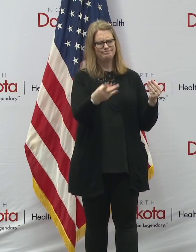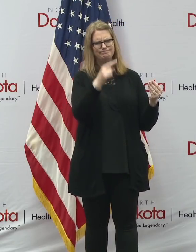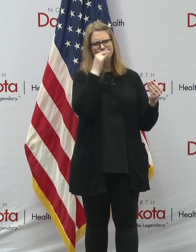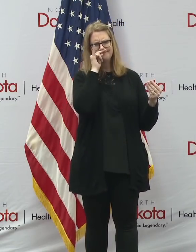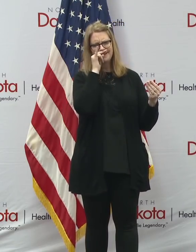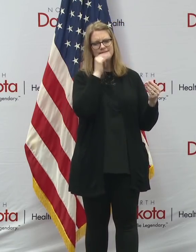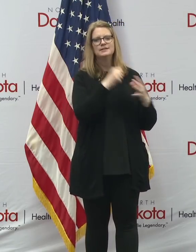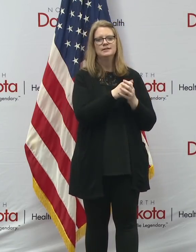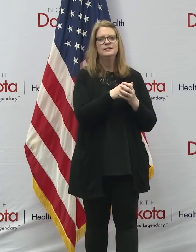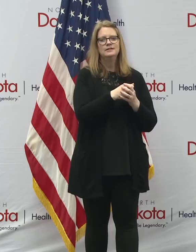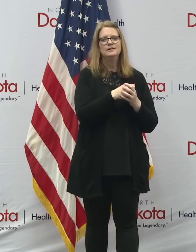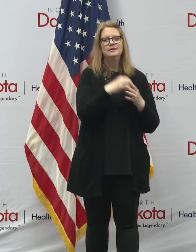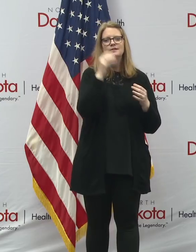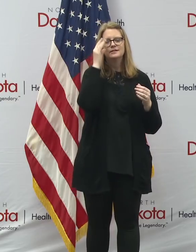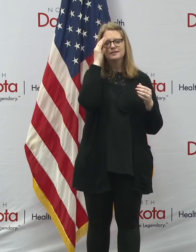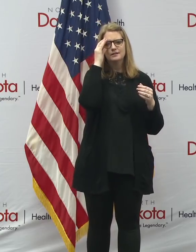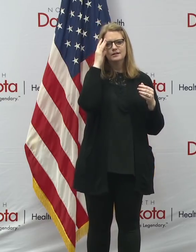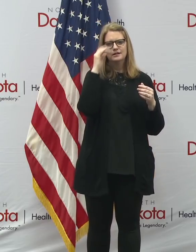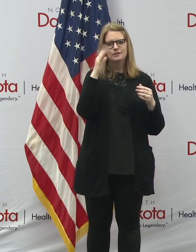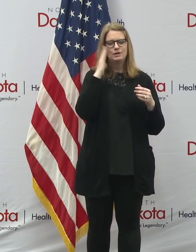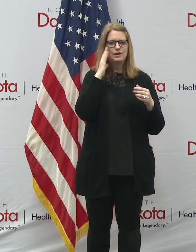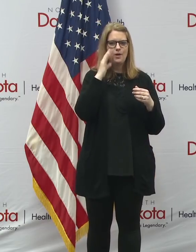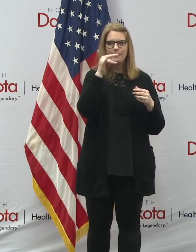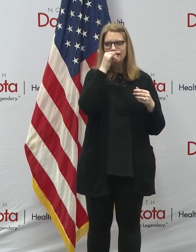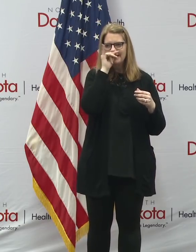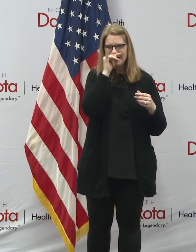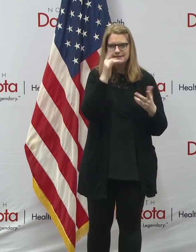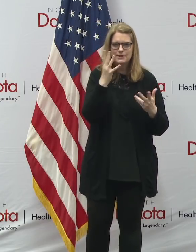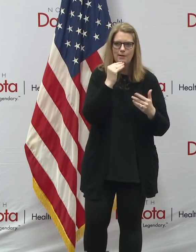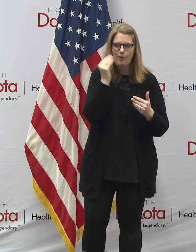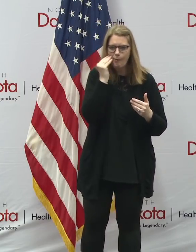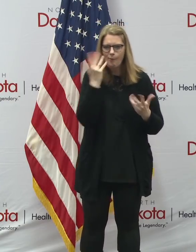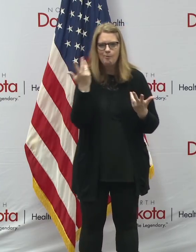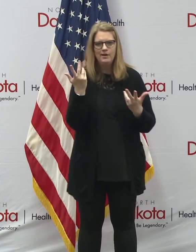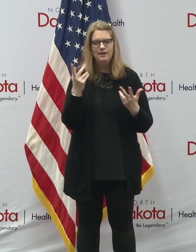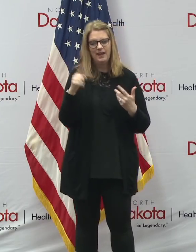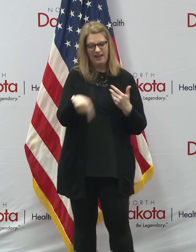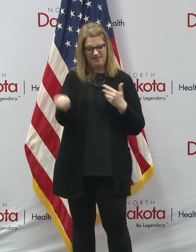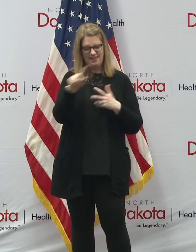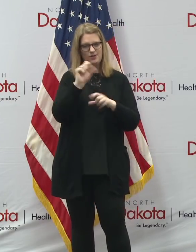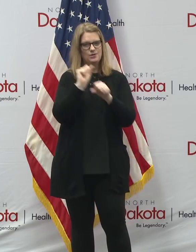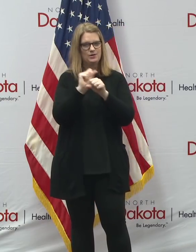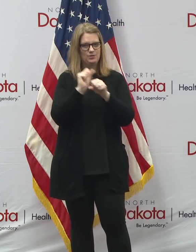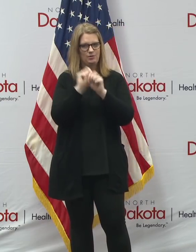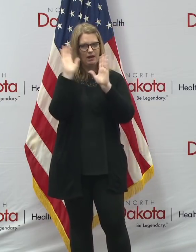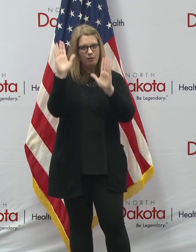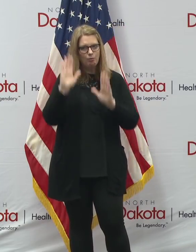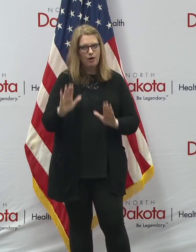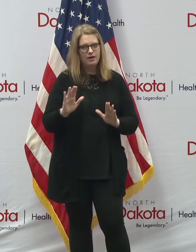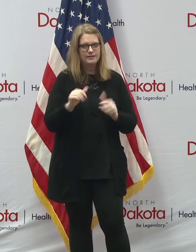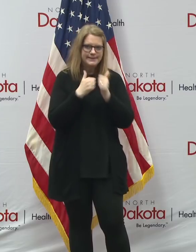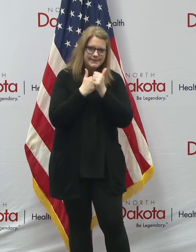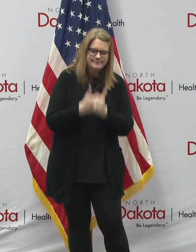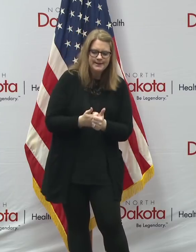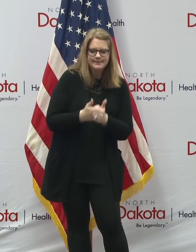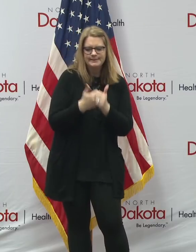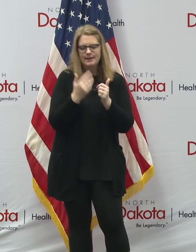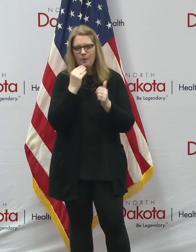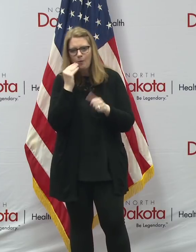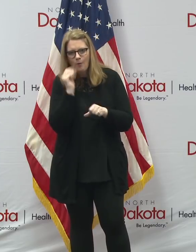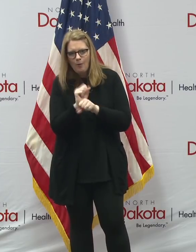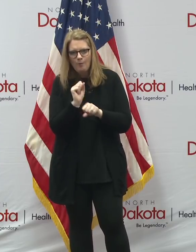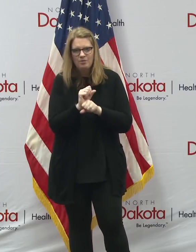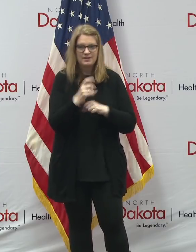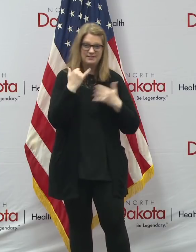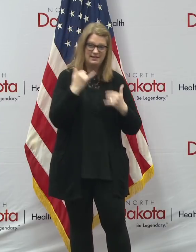because we know that the kids are out there. They're doing great work every day, keeping up with their homework. Homework's an everyday